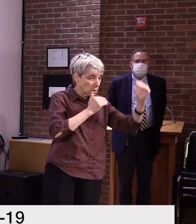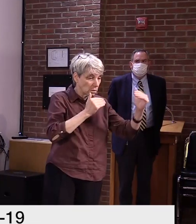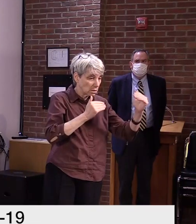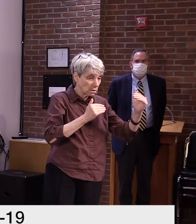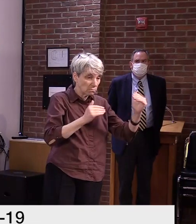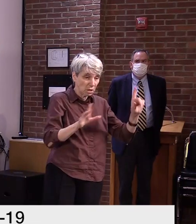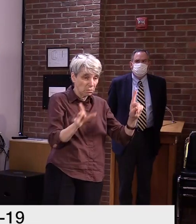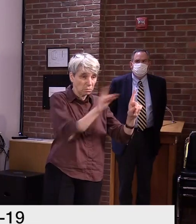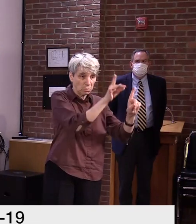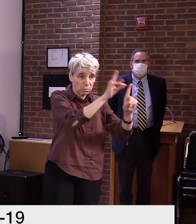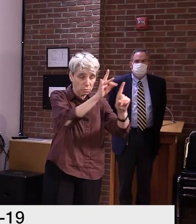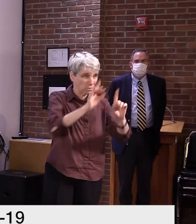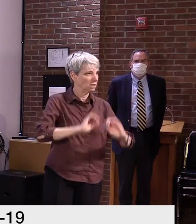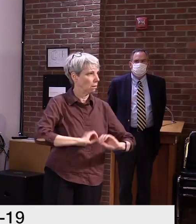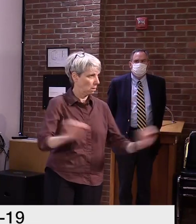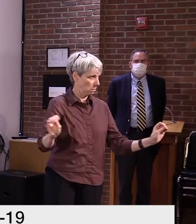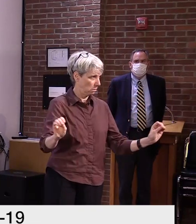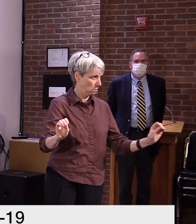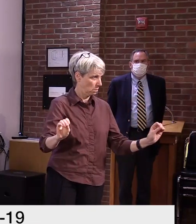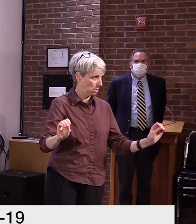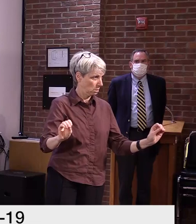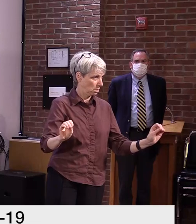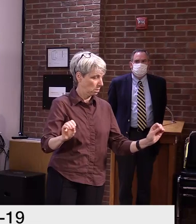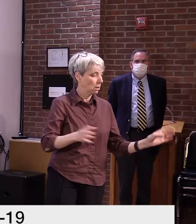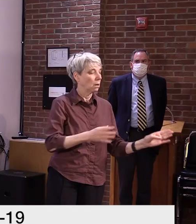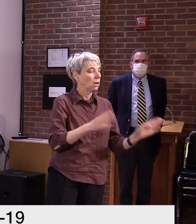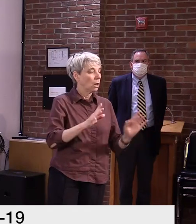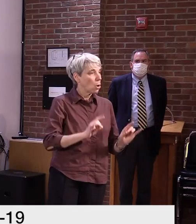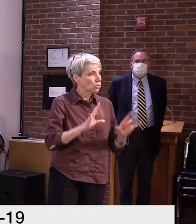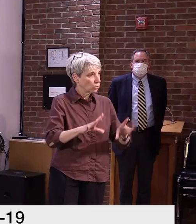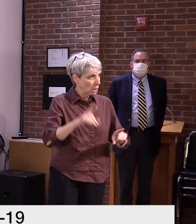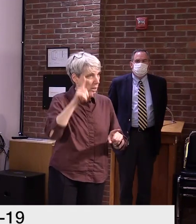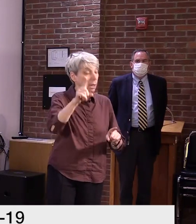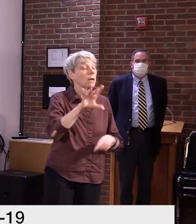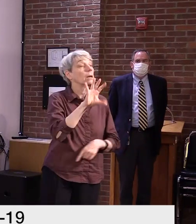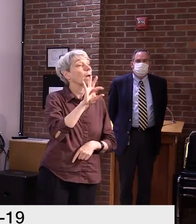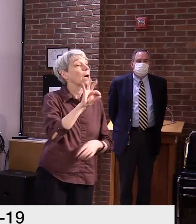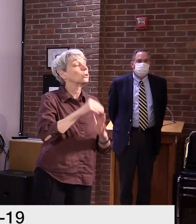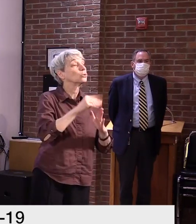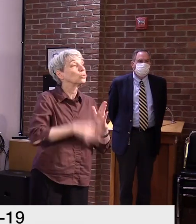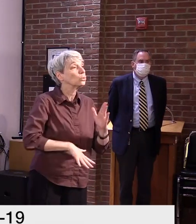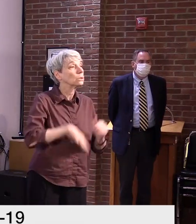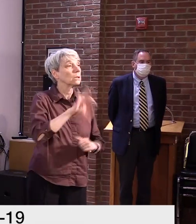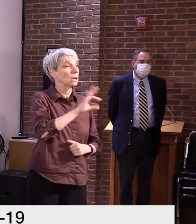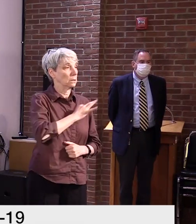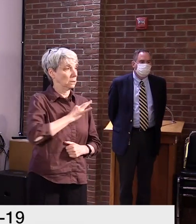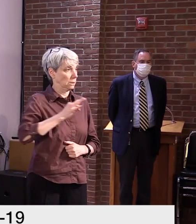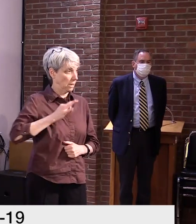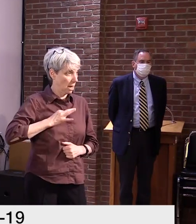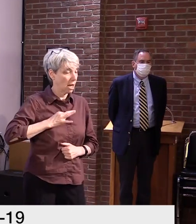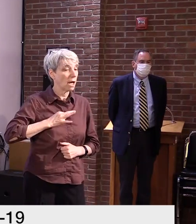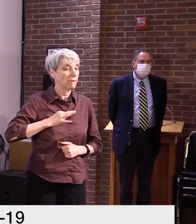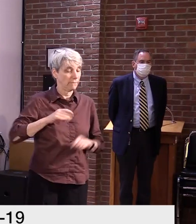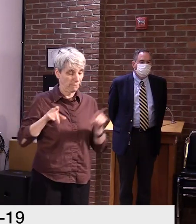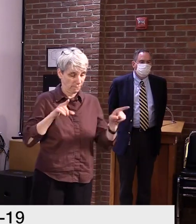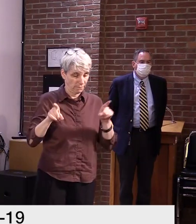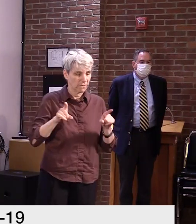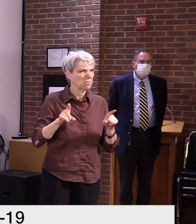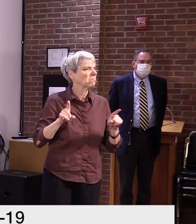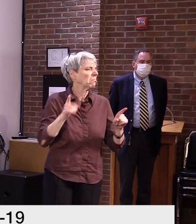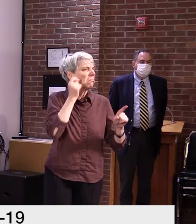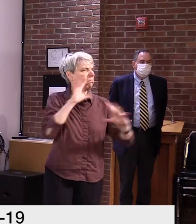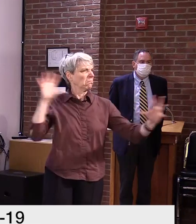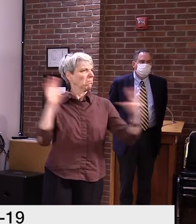no secondary cases. In Australia, nine students and nine staff infected across 15